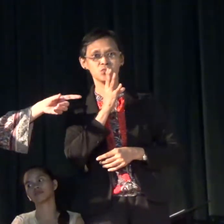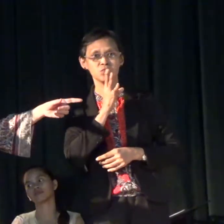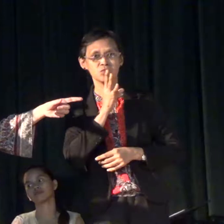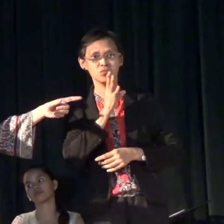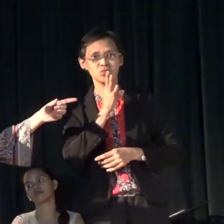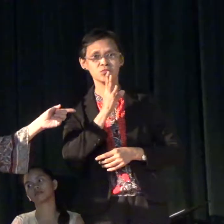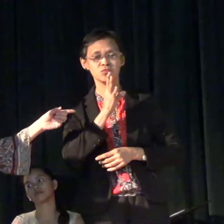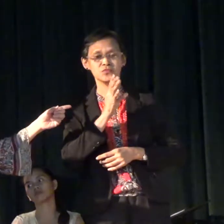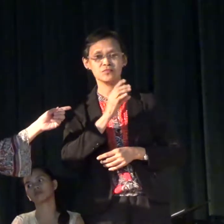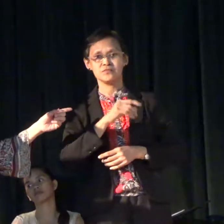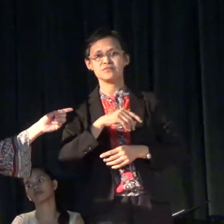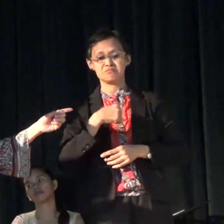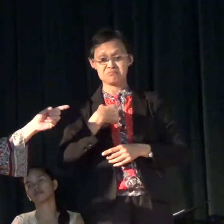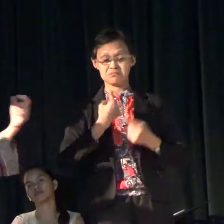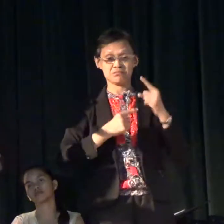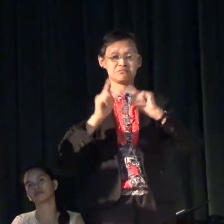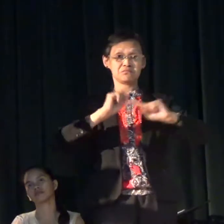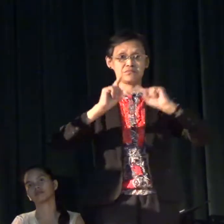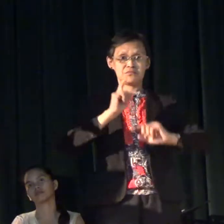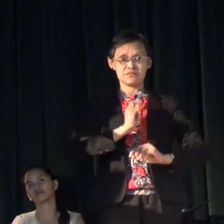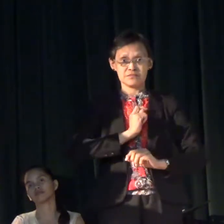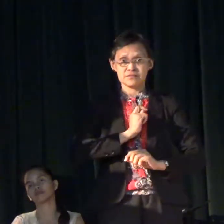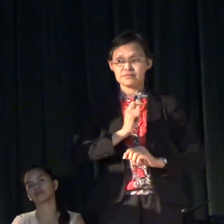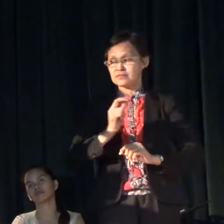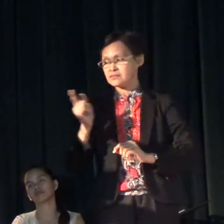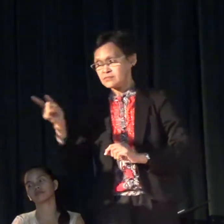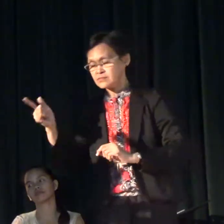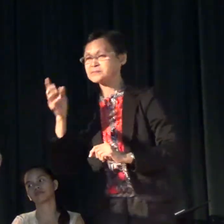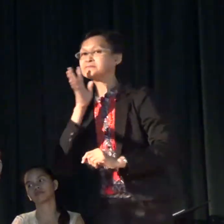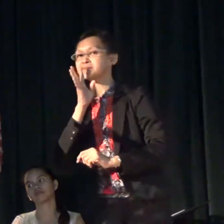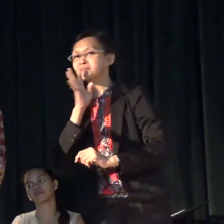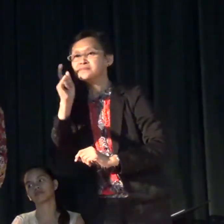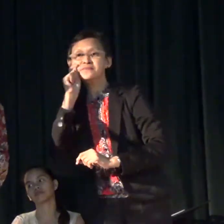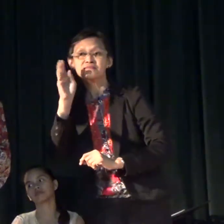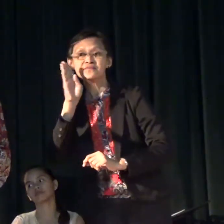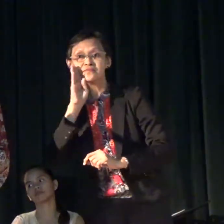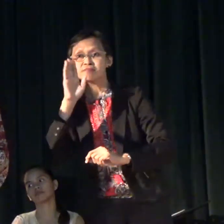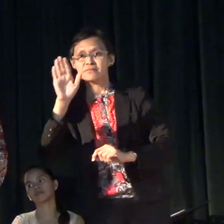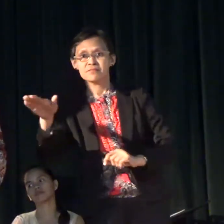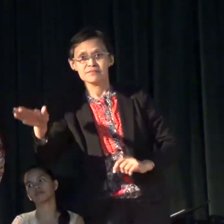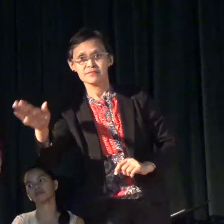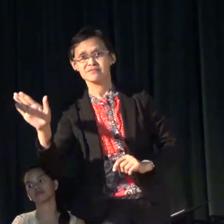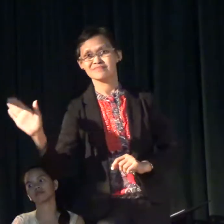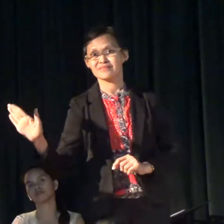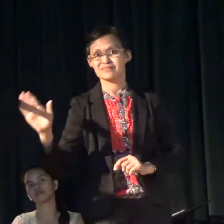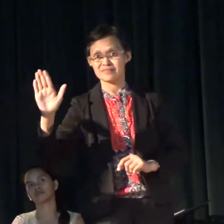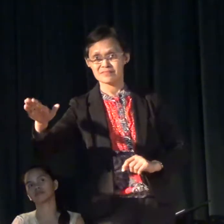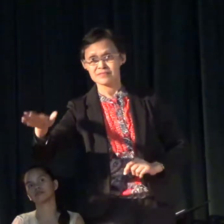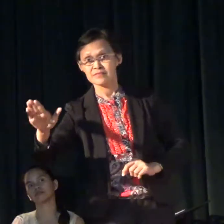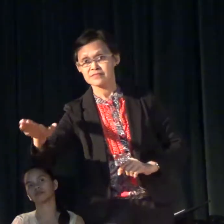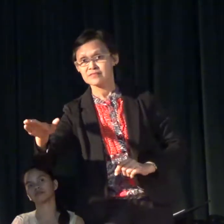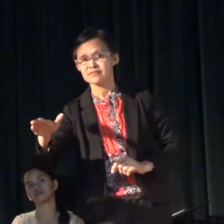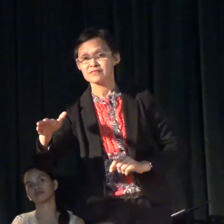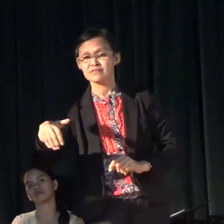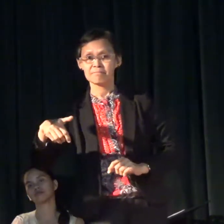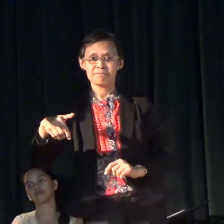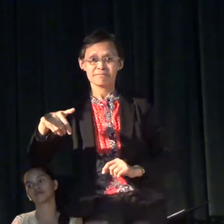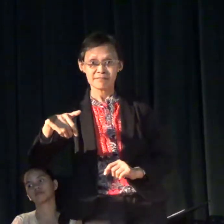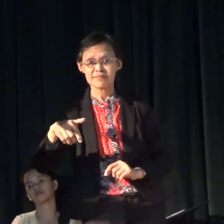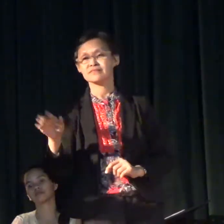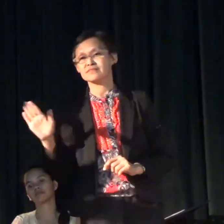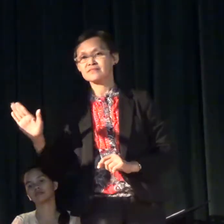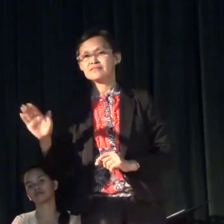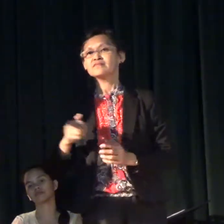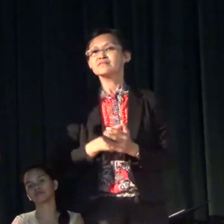Sumi-serious siya, nagsasalita ako, pumukupo ako ng mesa, nanihipa ako.